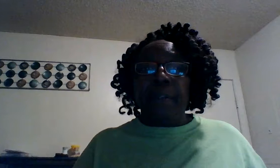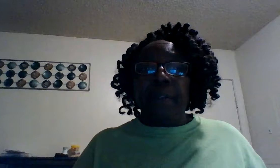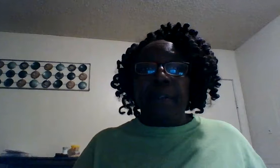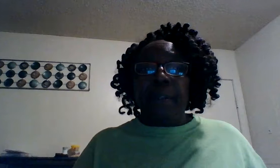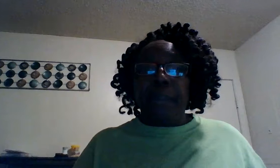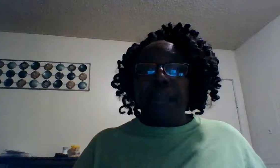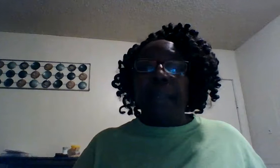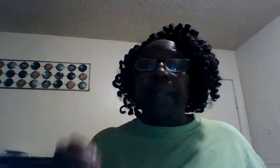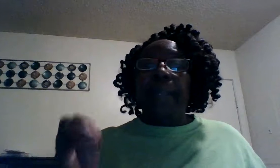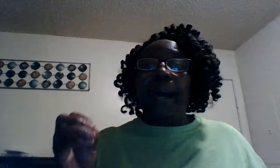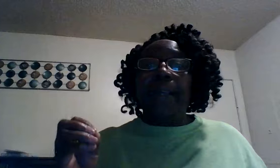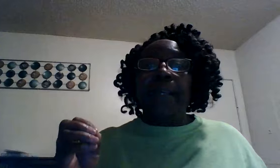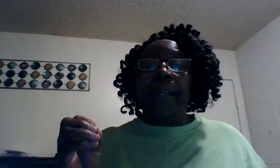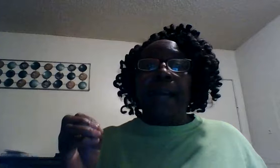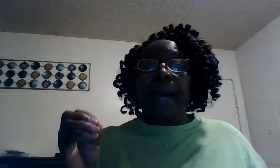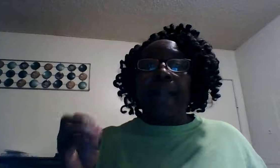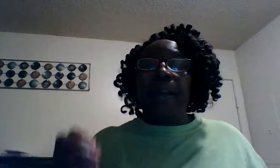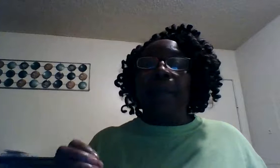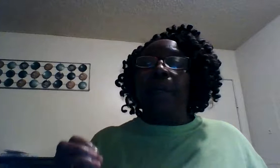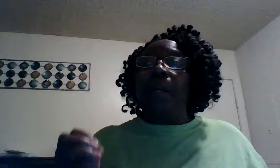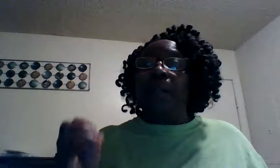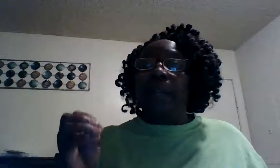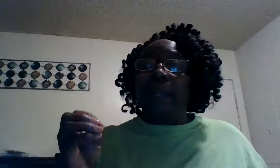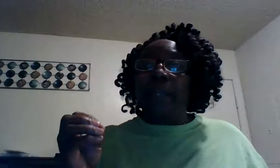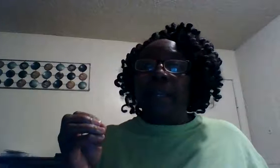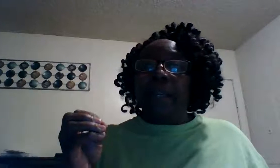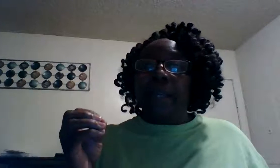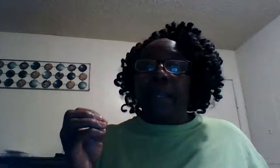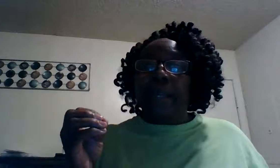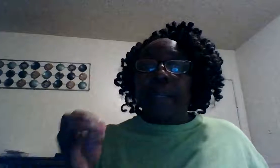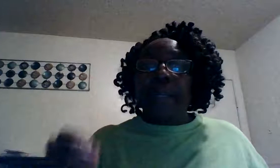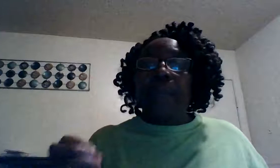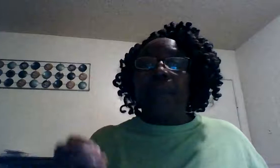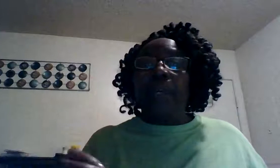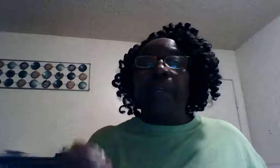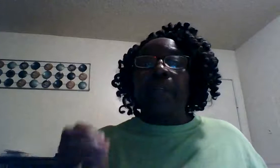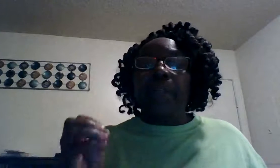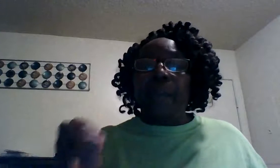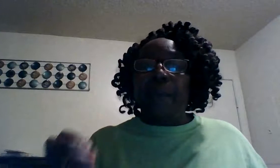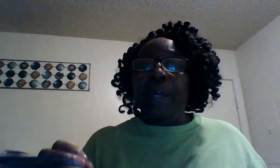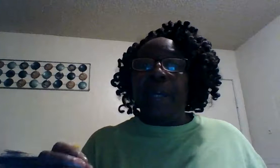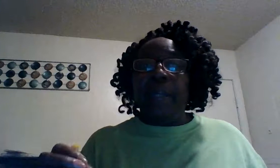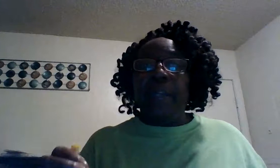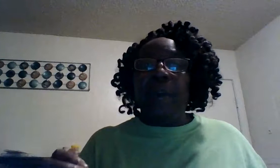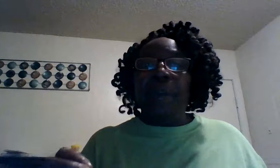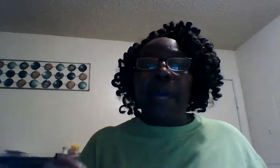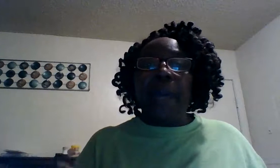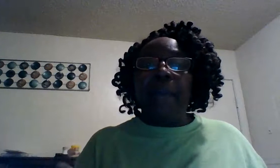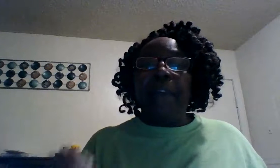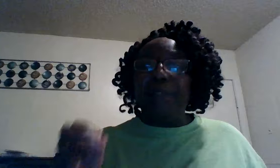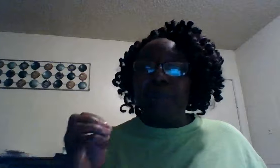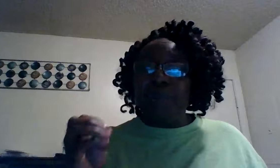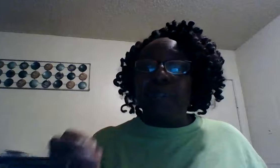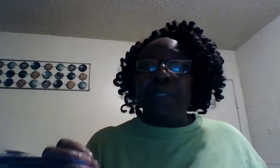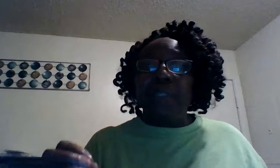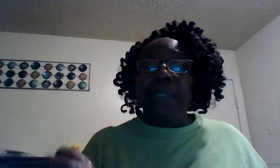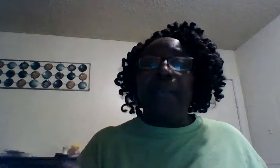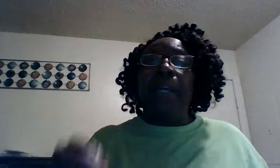and i thank god that i know that he will direct your path if you trust in him